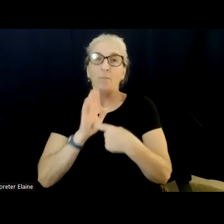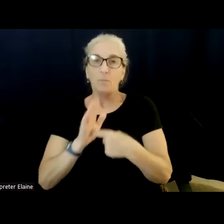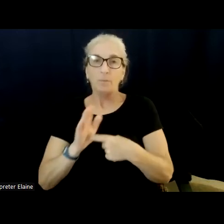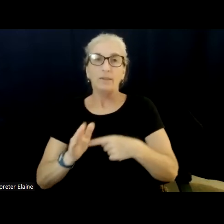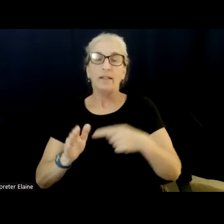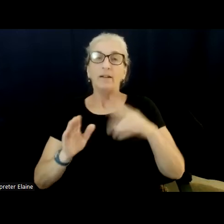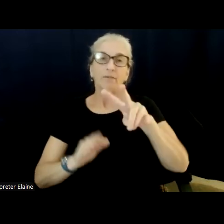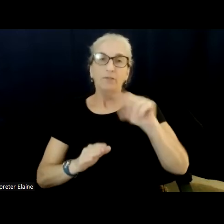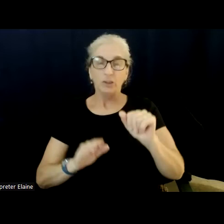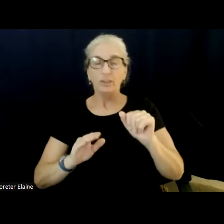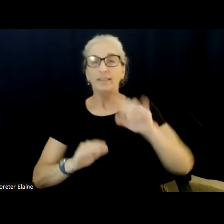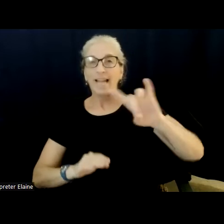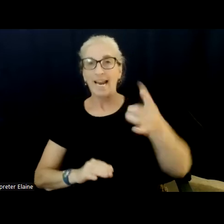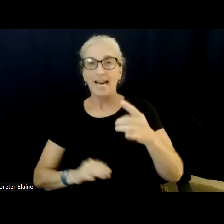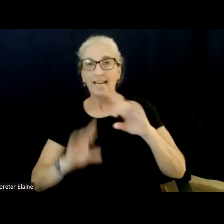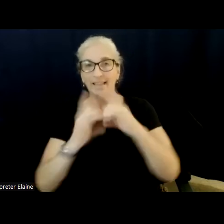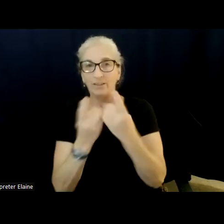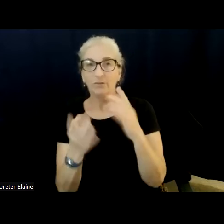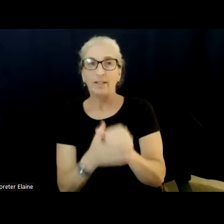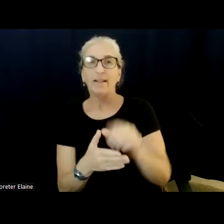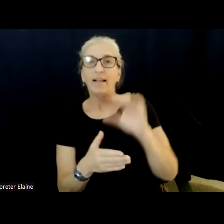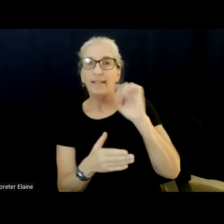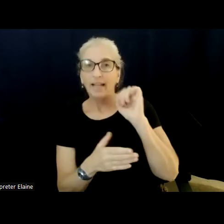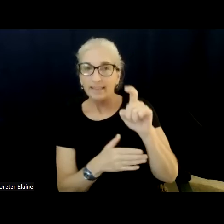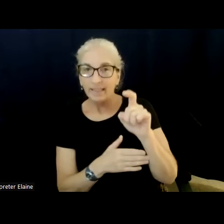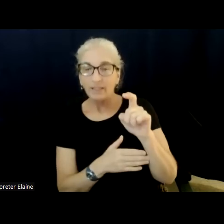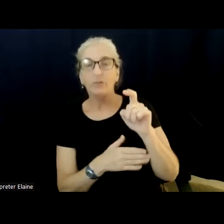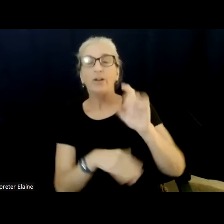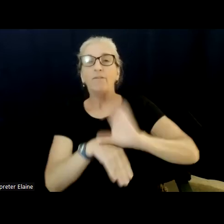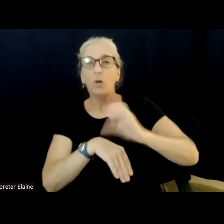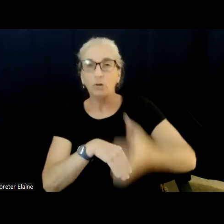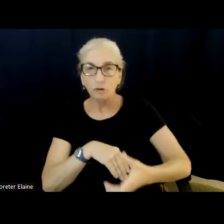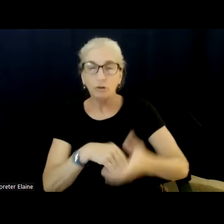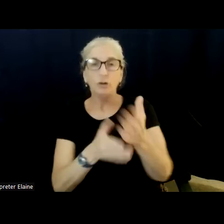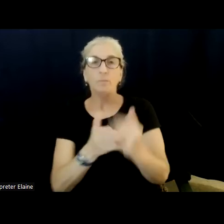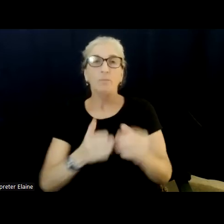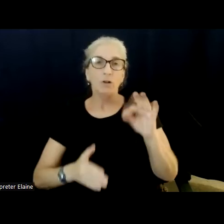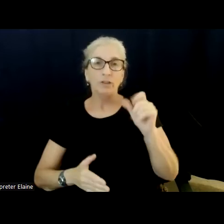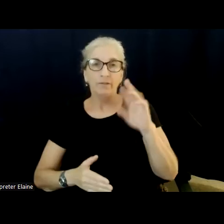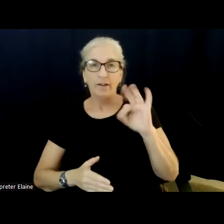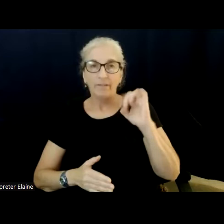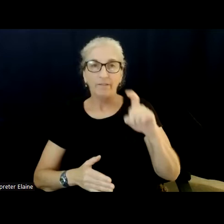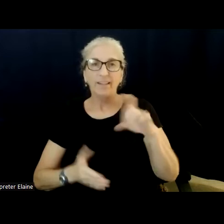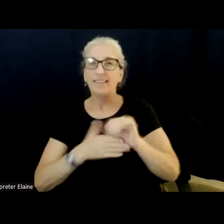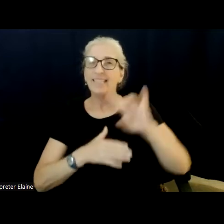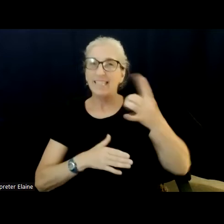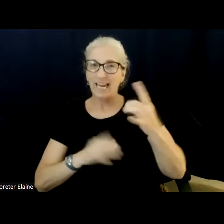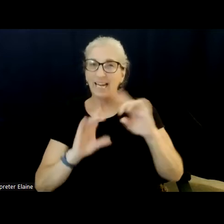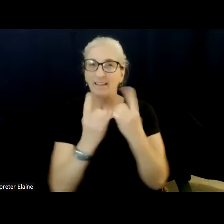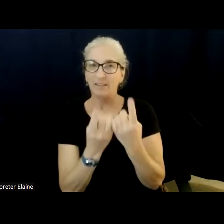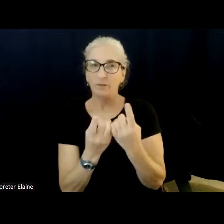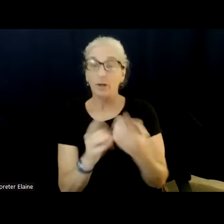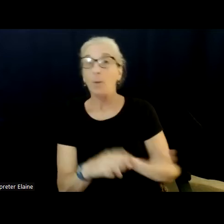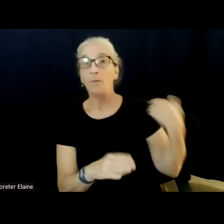which is Arlington Alexandria Falls Church and parts of Fairfax. Before that, I was involved in the family business for 46 years,